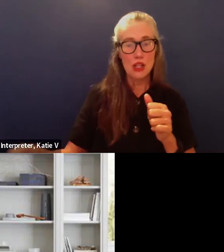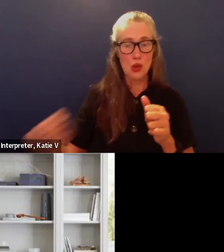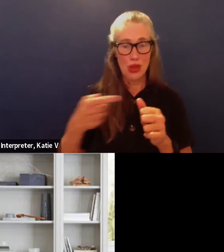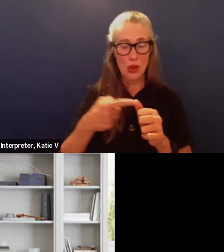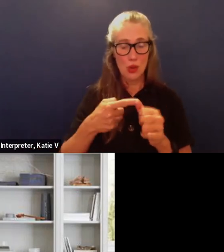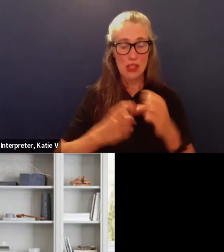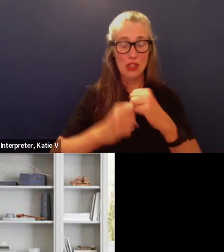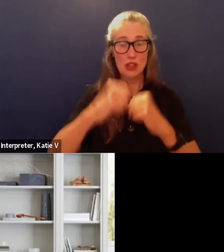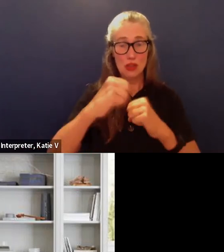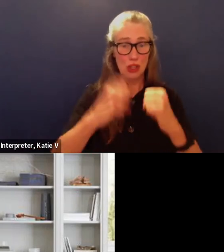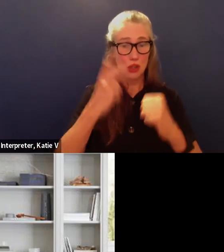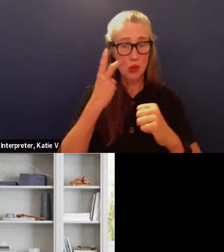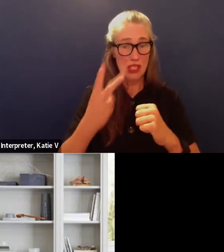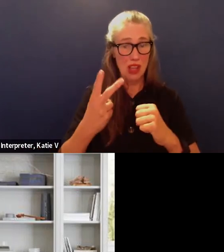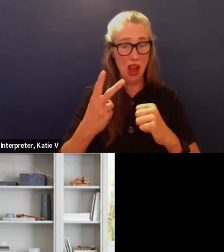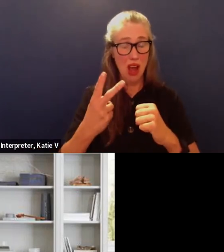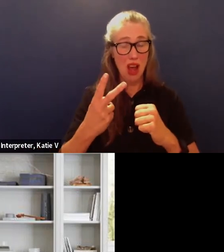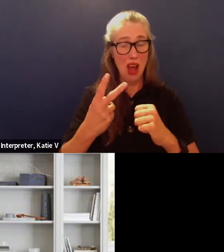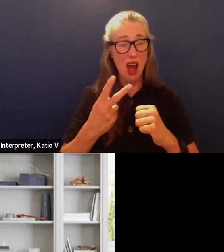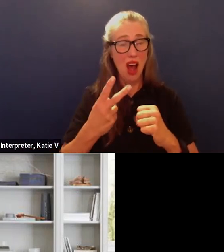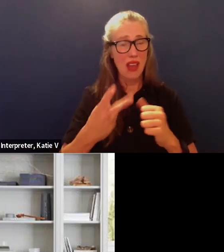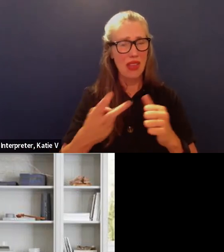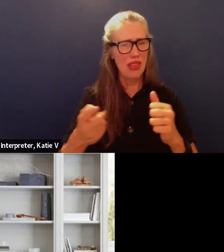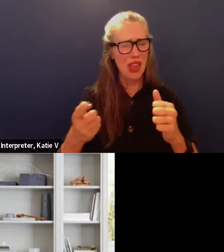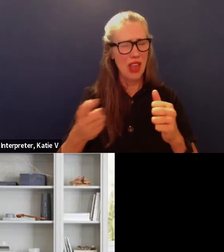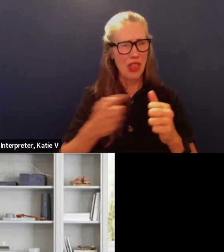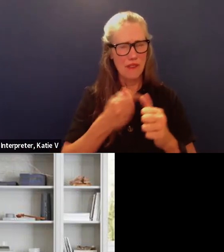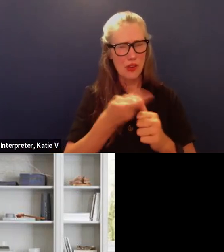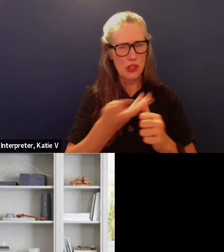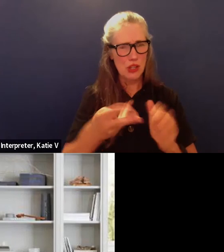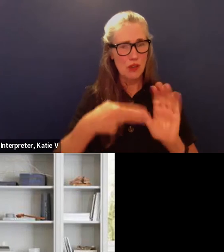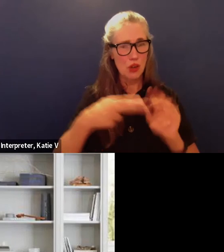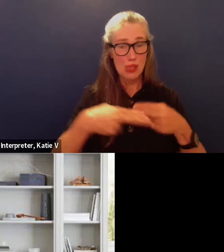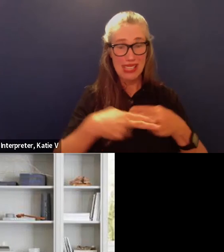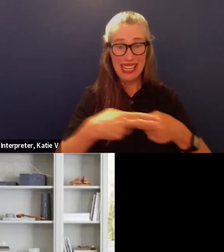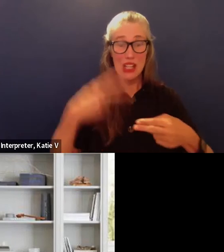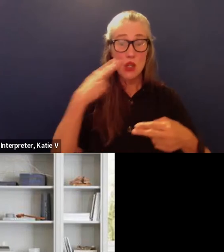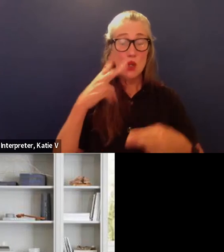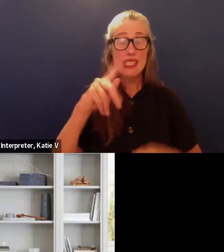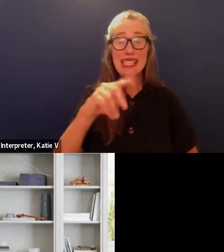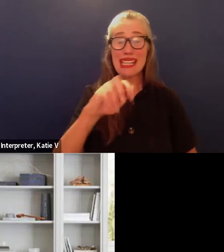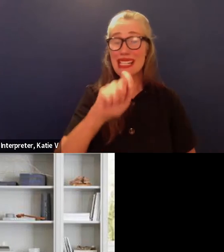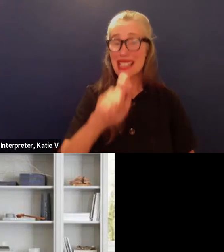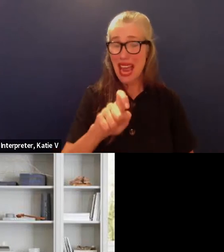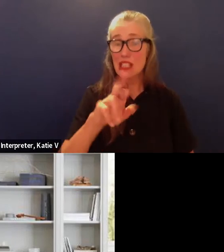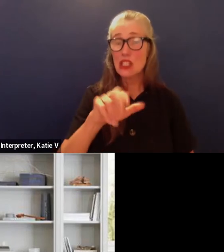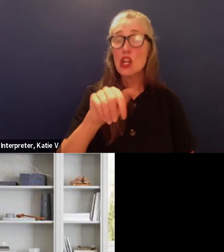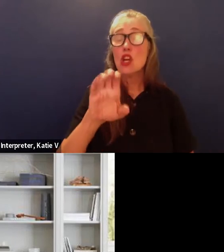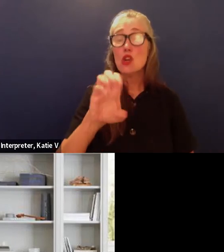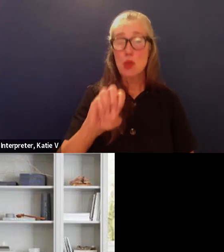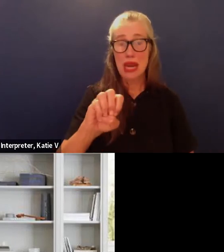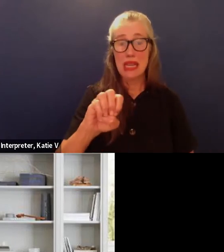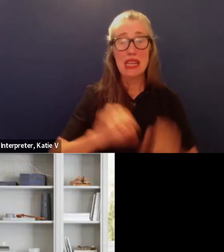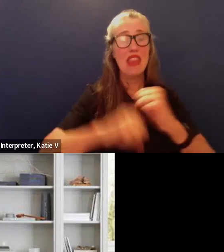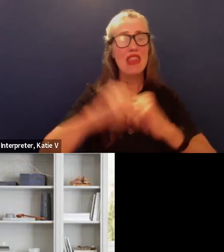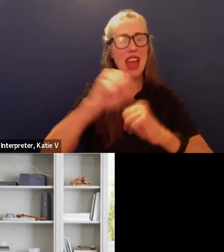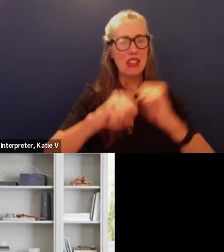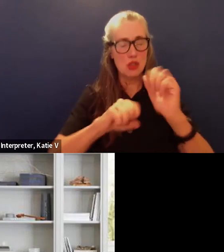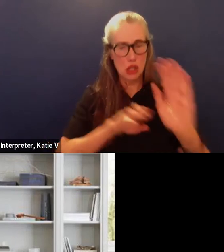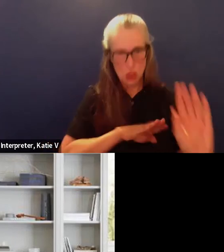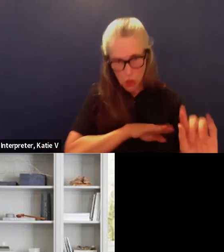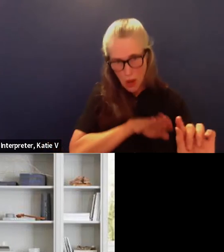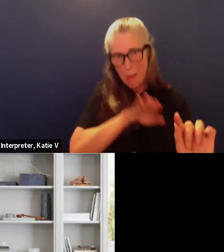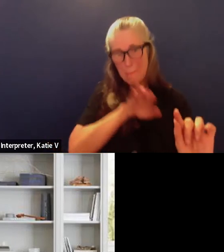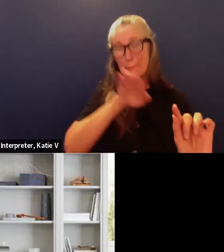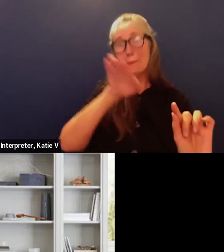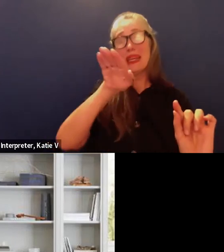earlier slides you can see that the tax rate structure actually peaks in the early part um of the